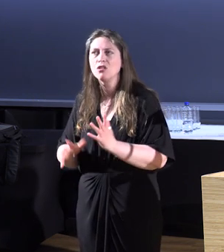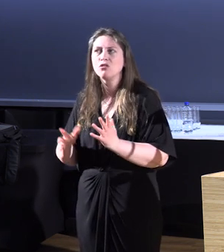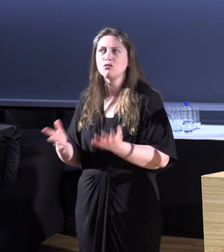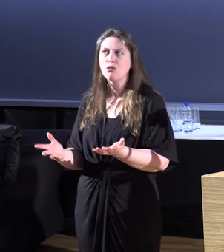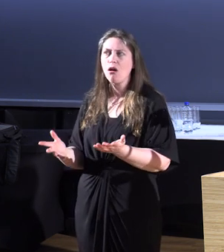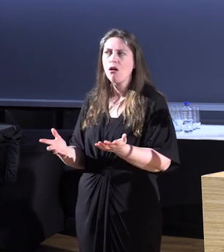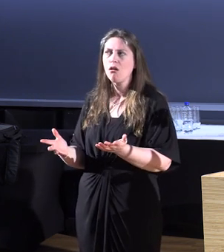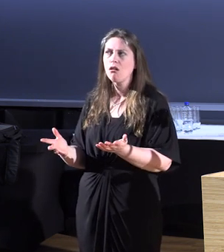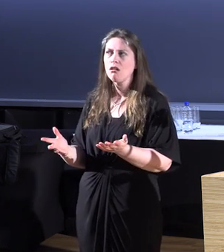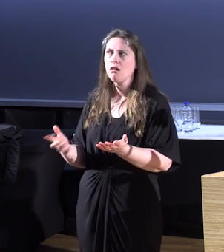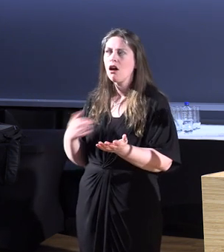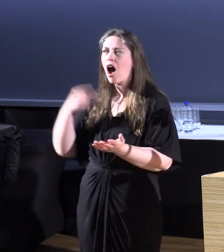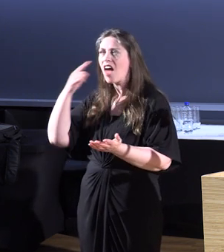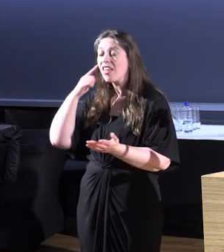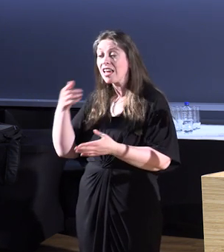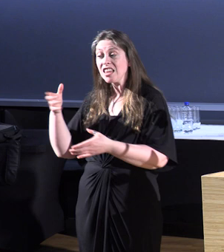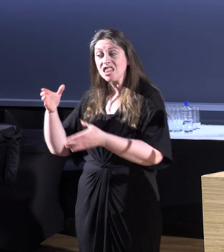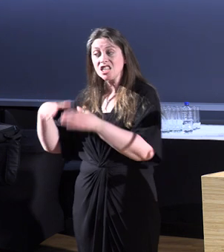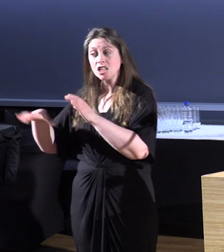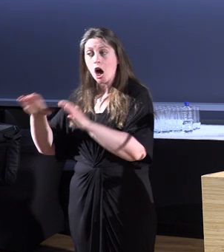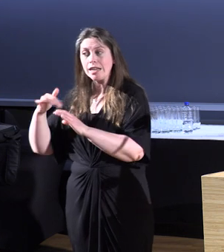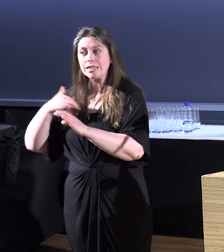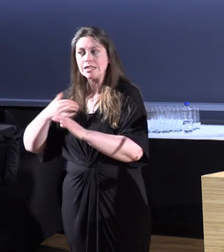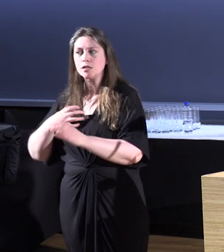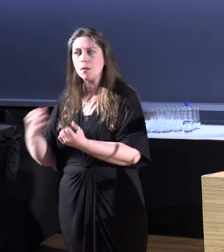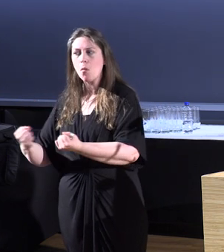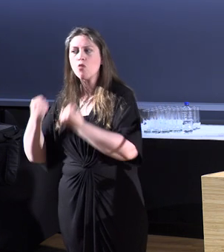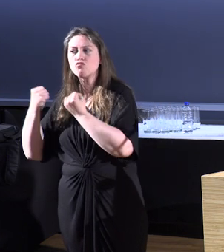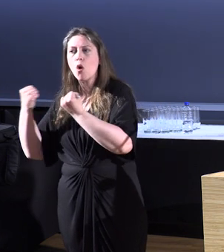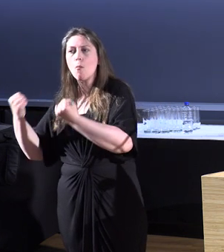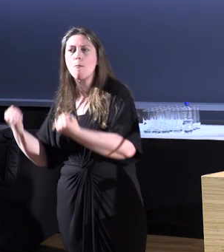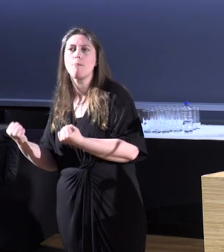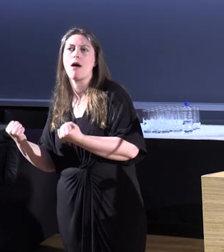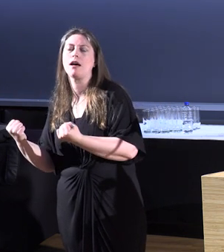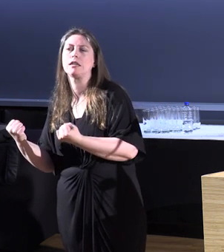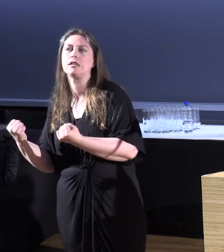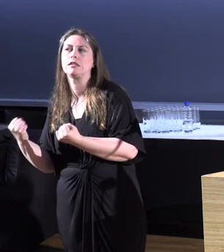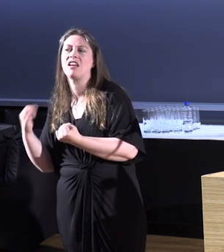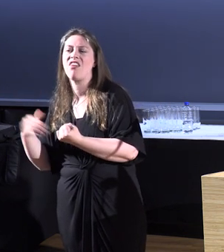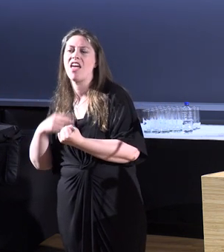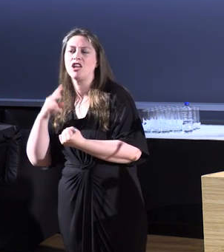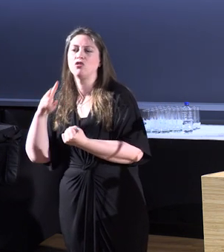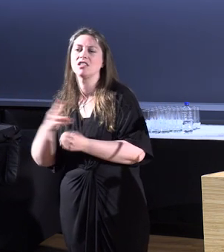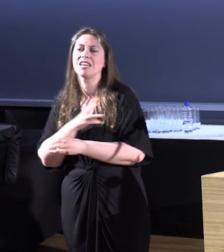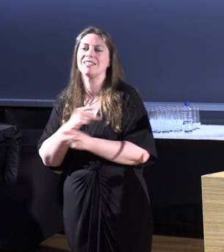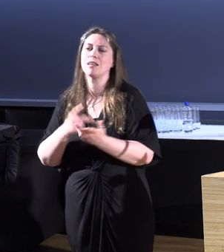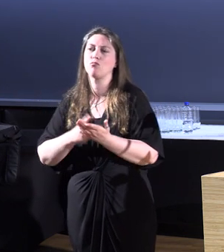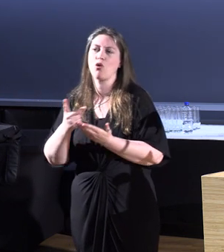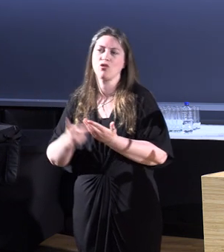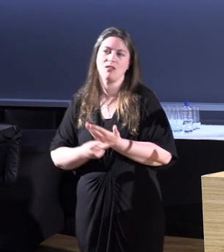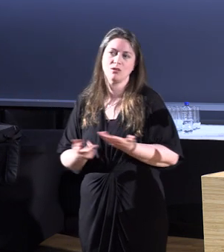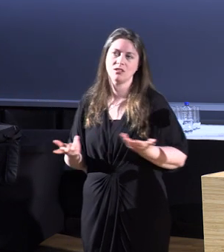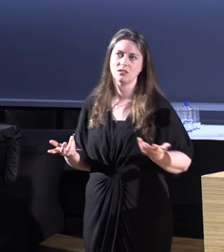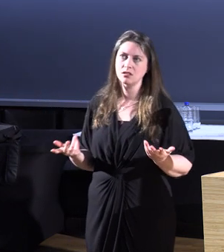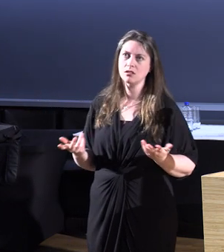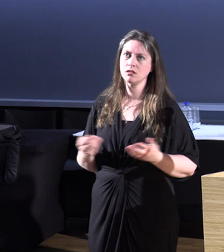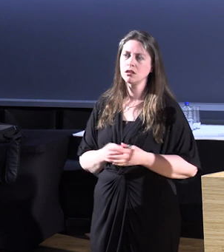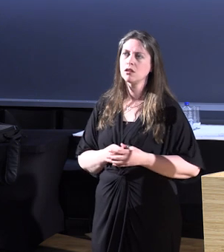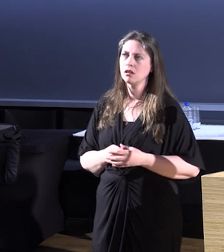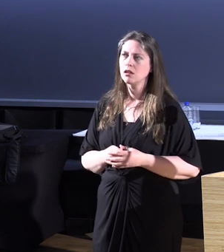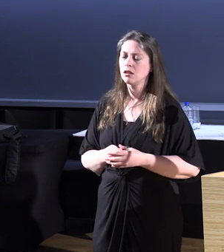the science needs to be more robust than you see in some programs in